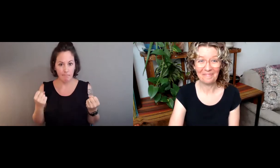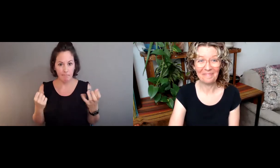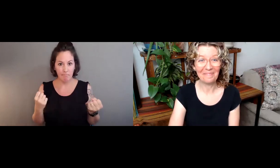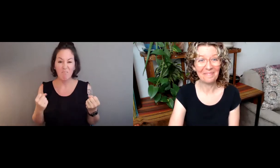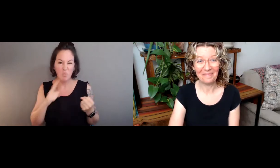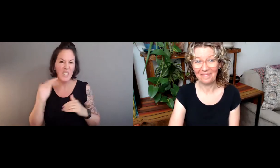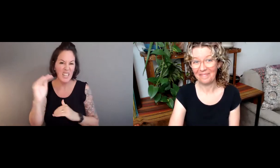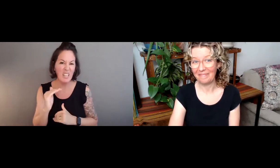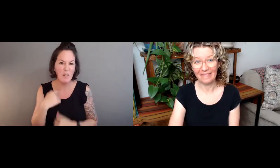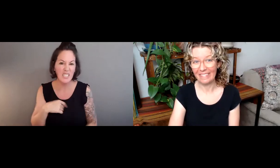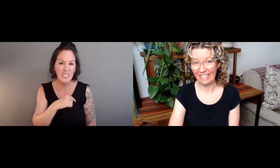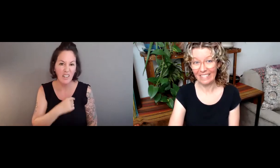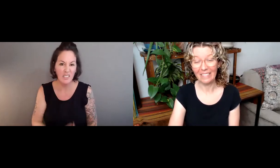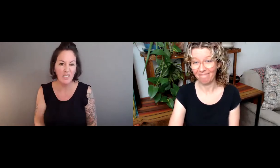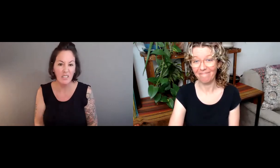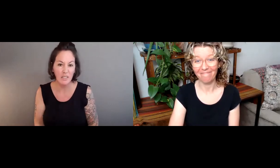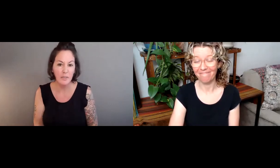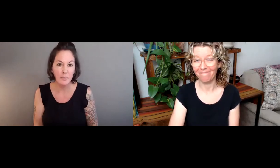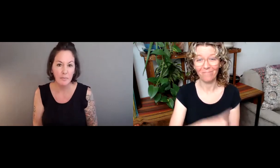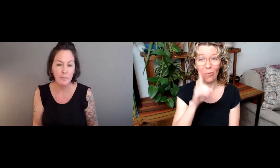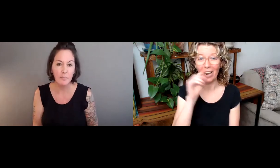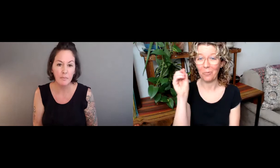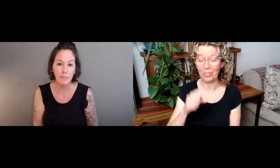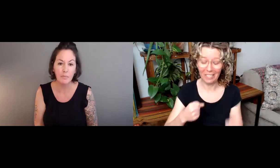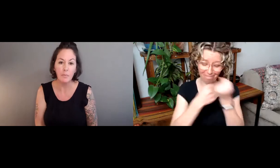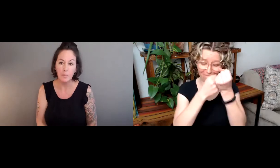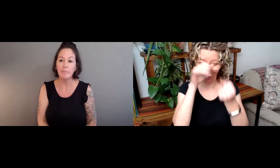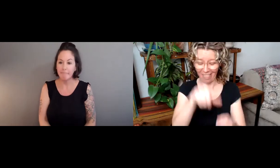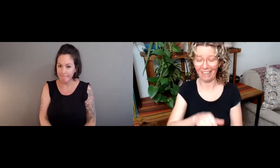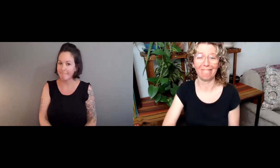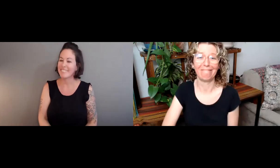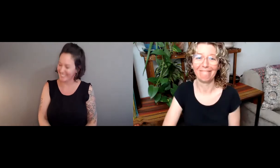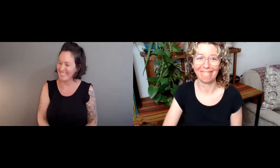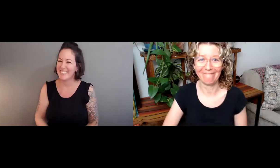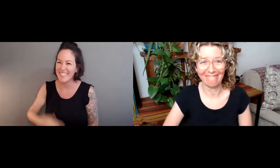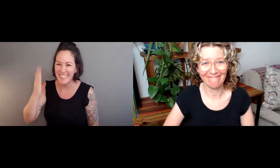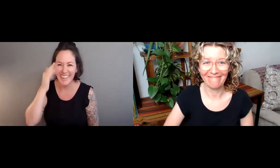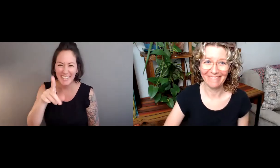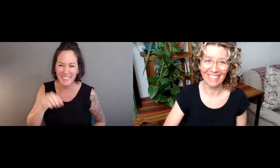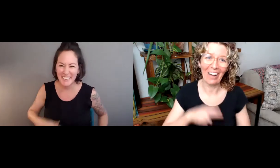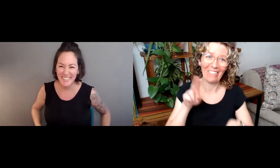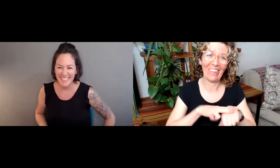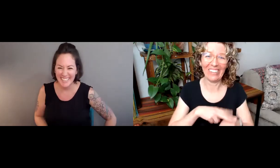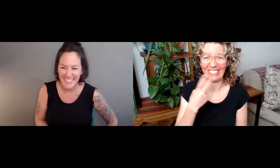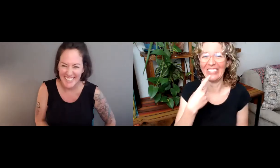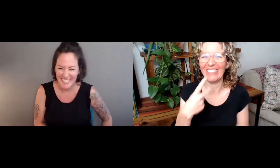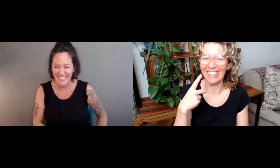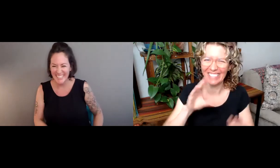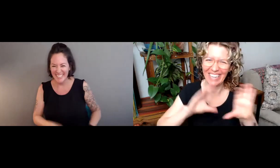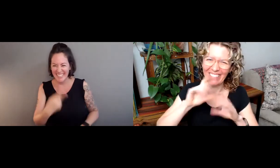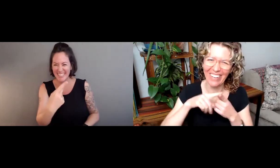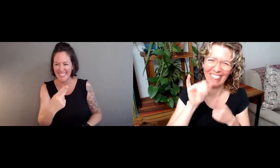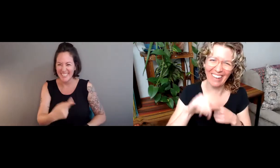as sign for sign or word for word, which is incredibly limiting. I agree a hundred percent.